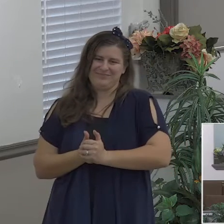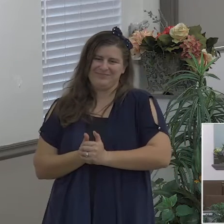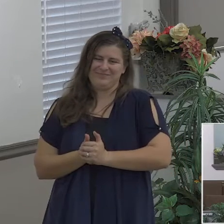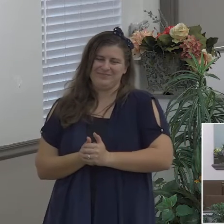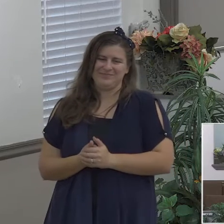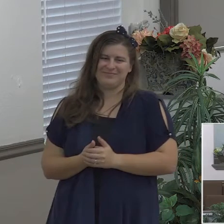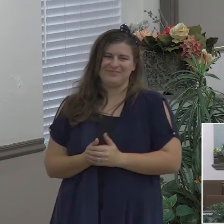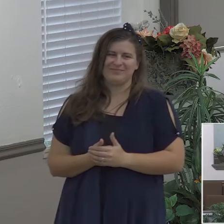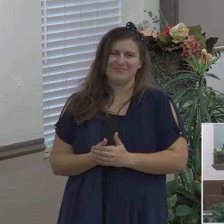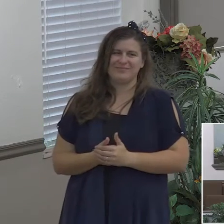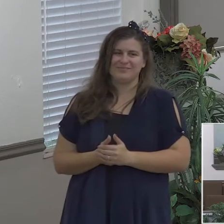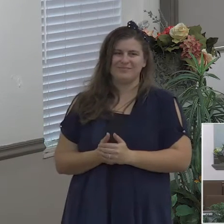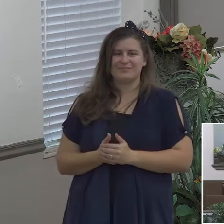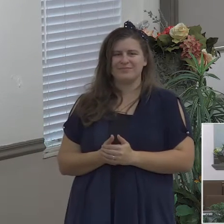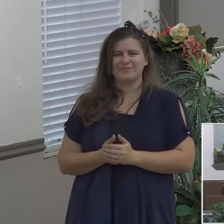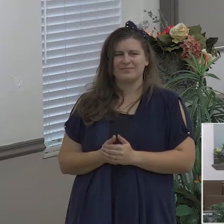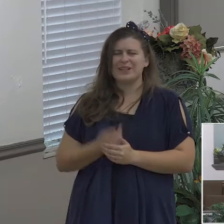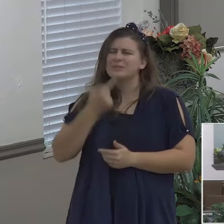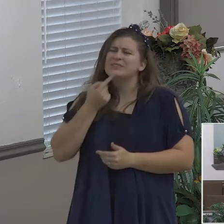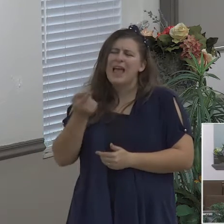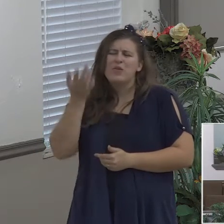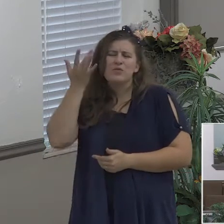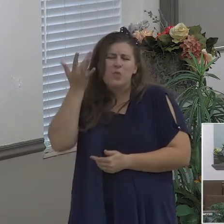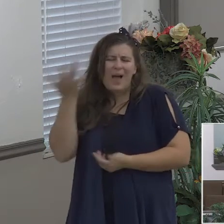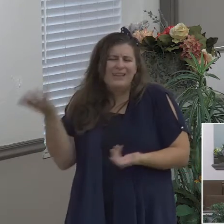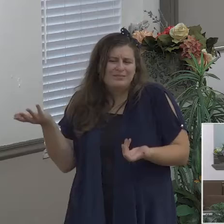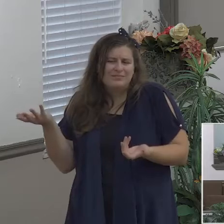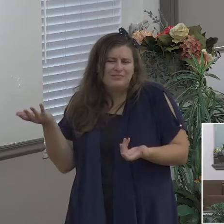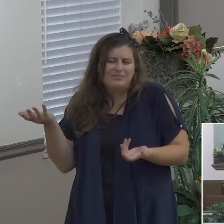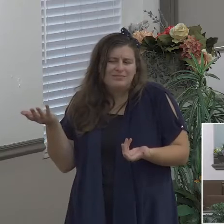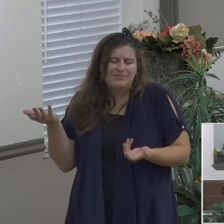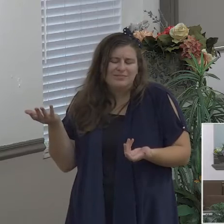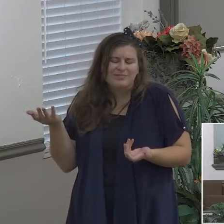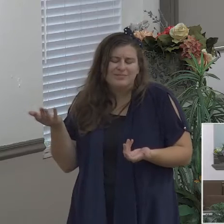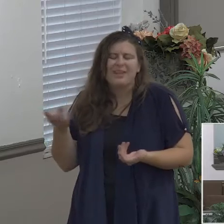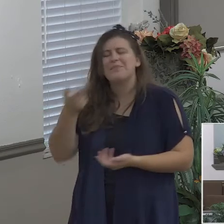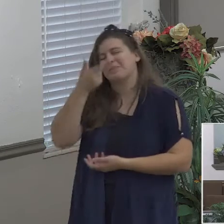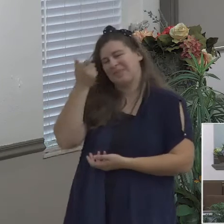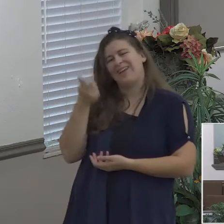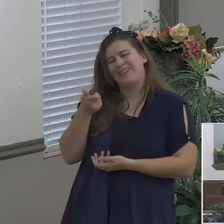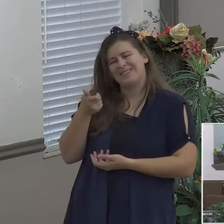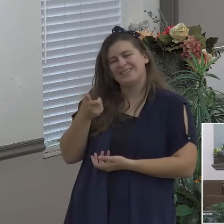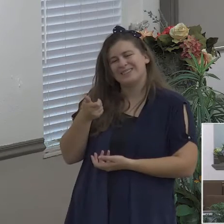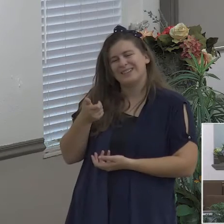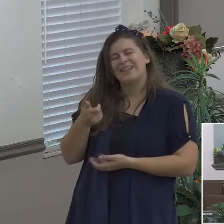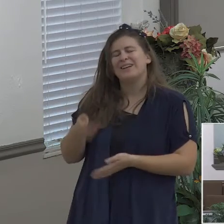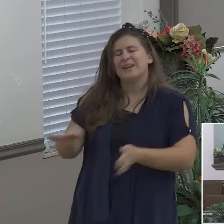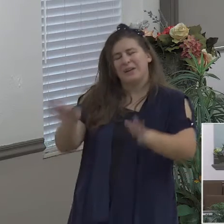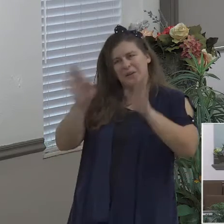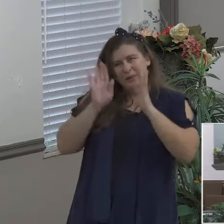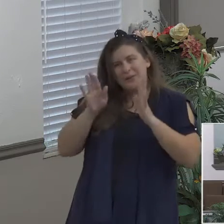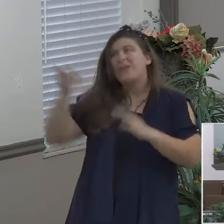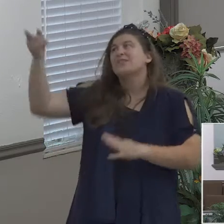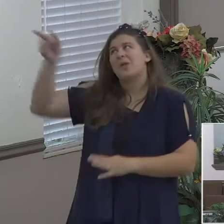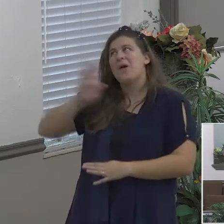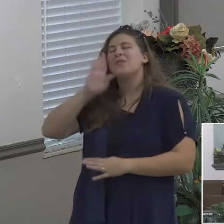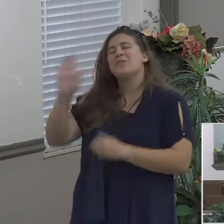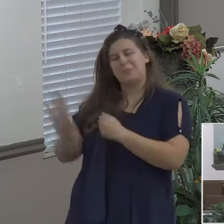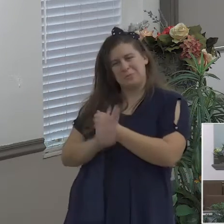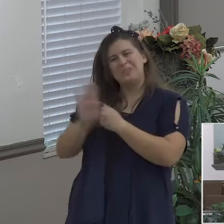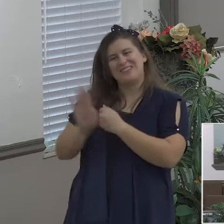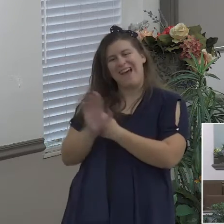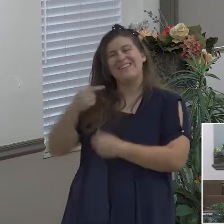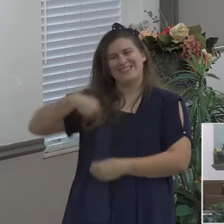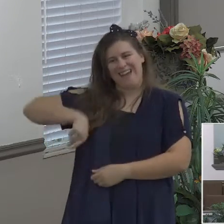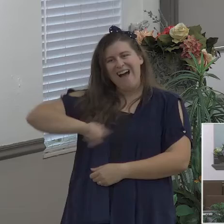I'm saying that listen God protects us and I was a Christian and I was in